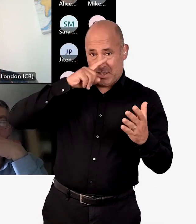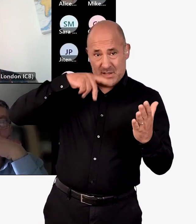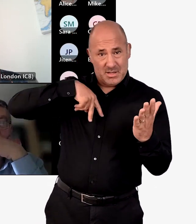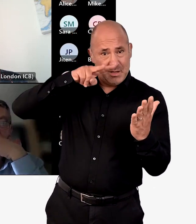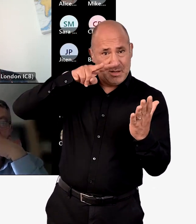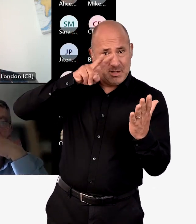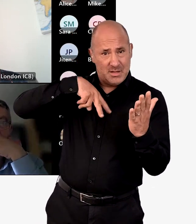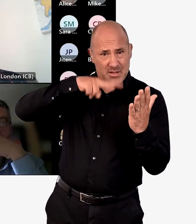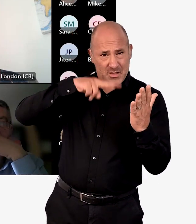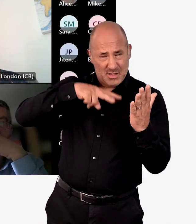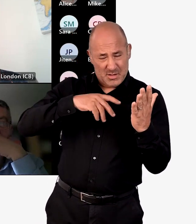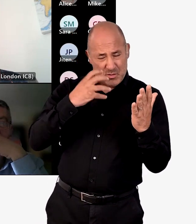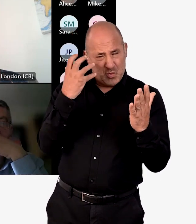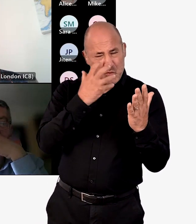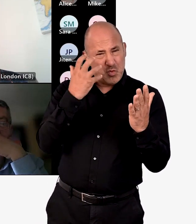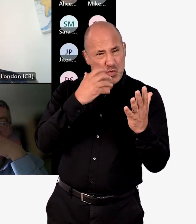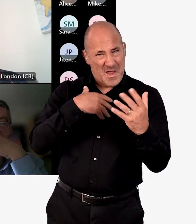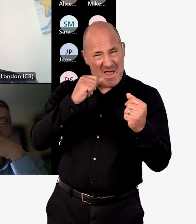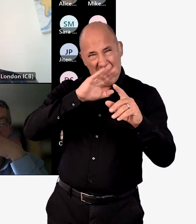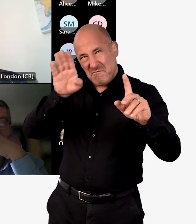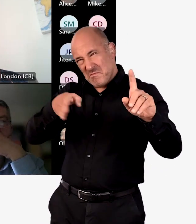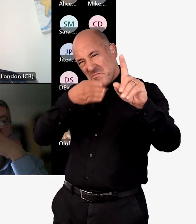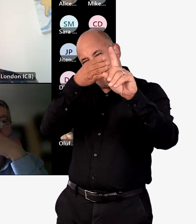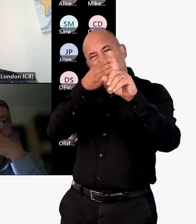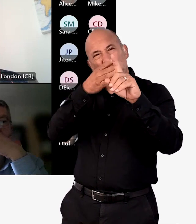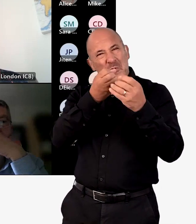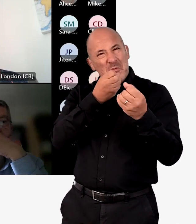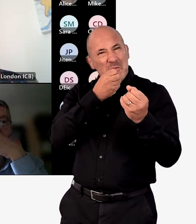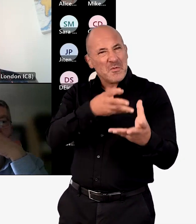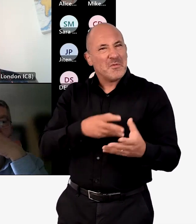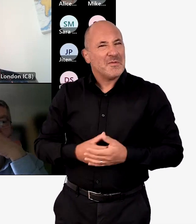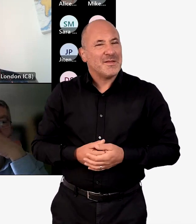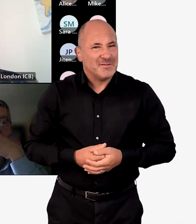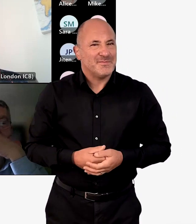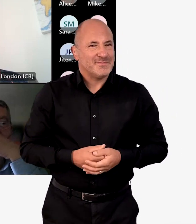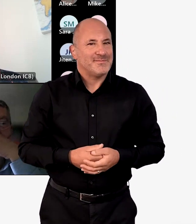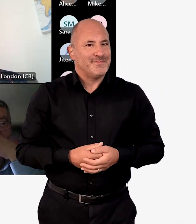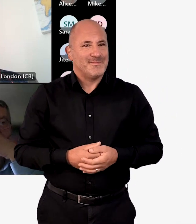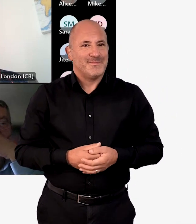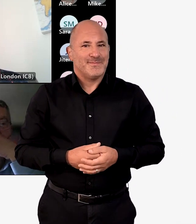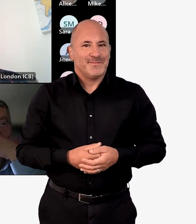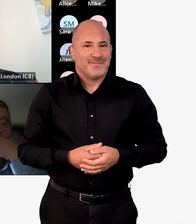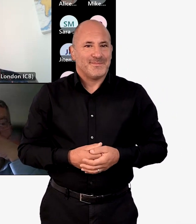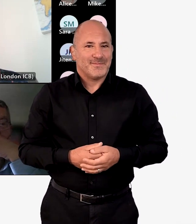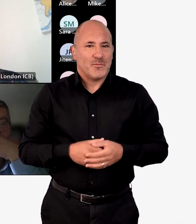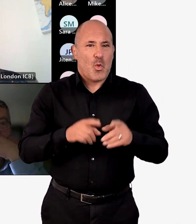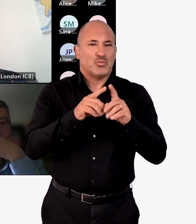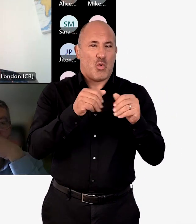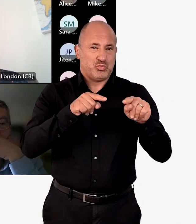So it has been a complex process and one which I think when we look at the documents, we can see the scale of the ambition